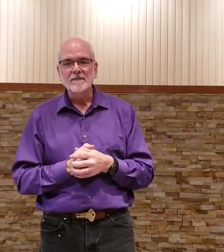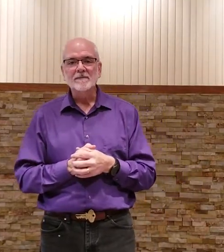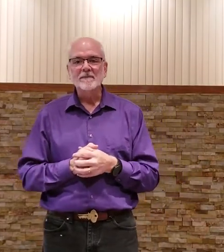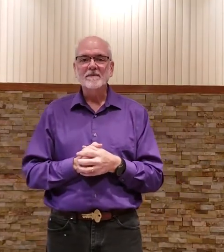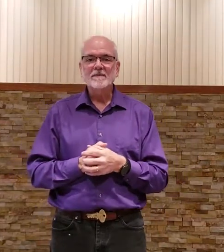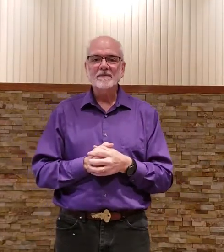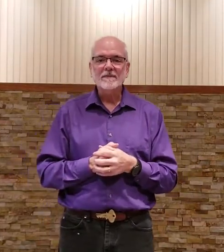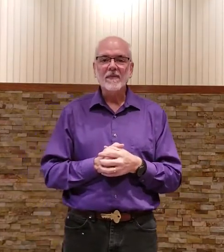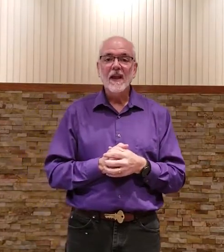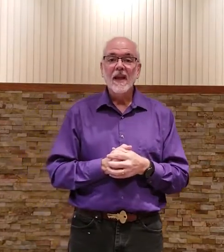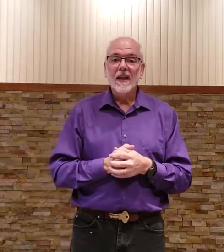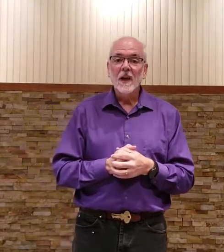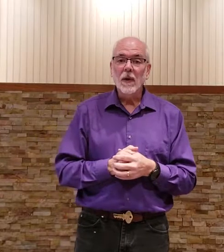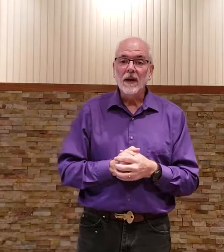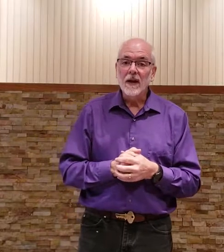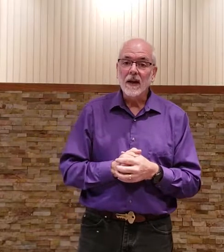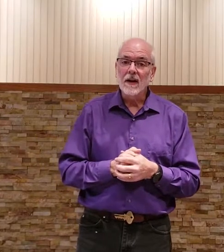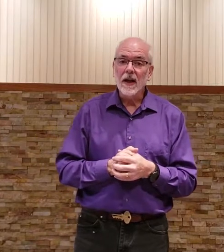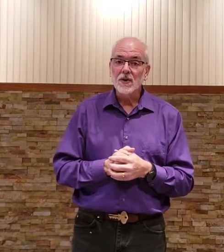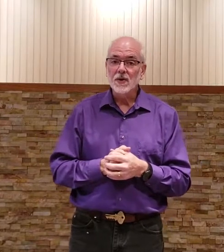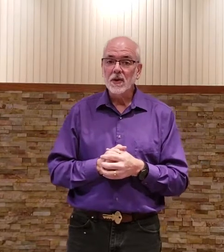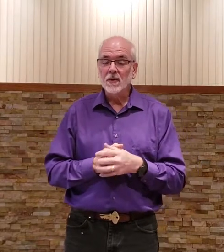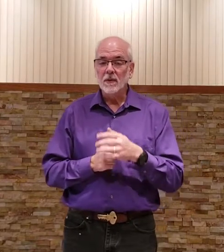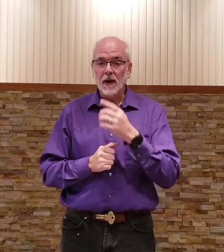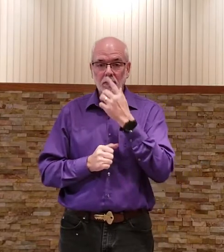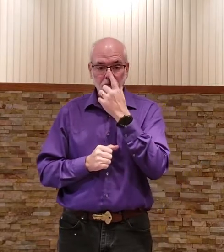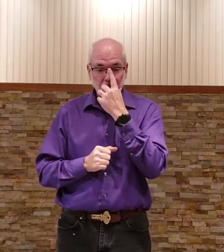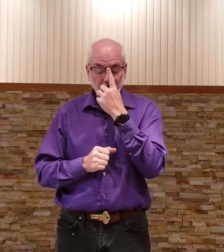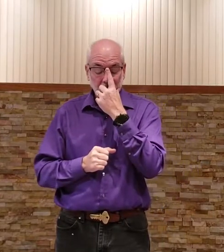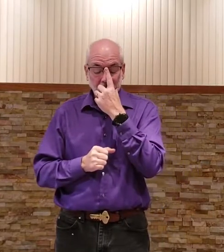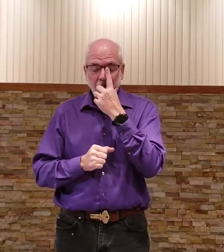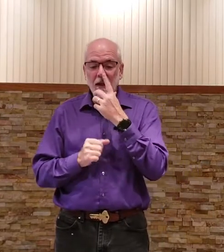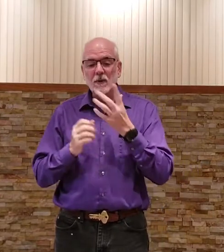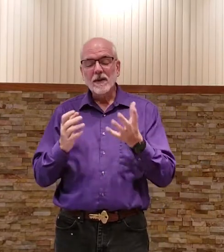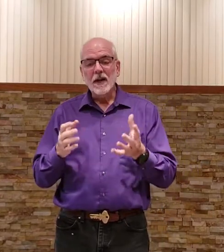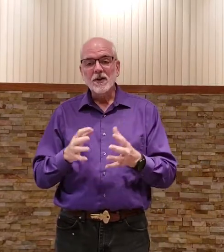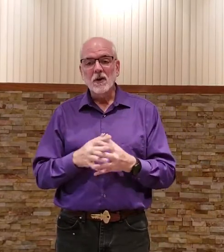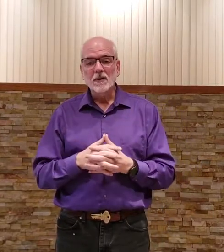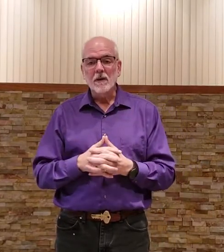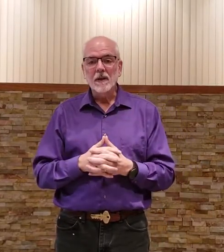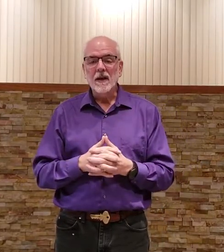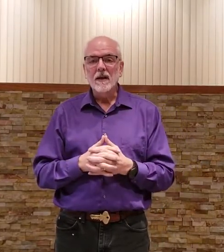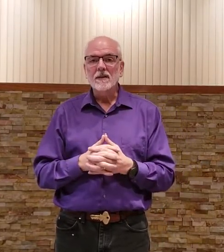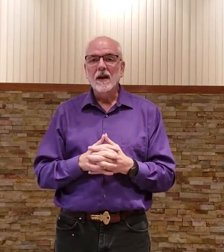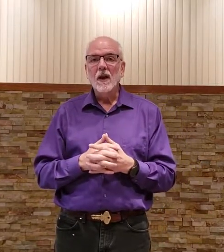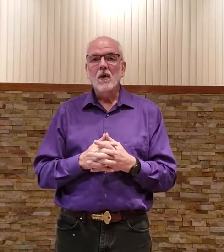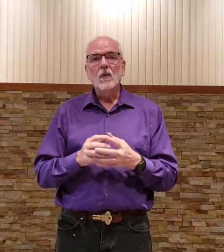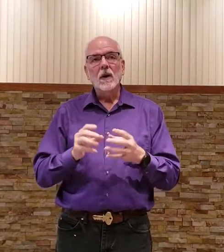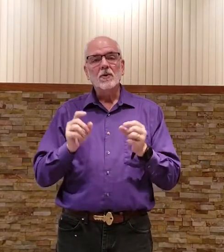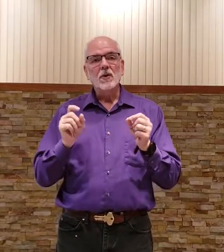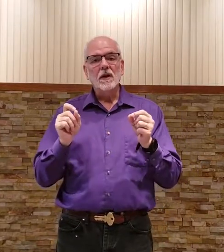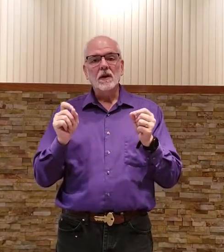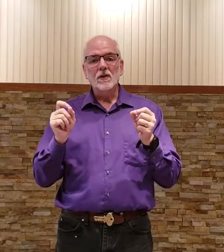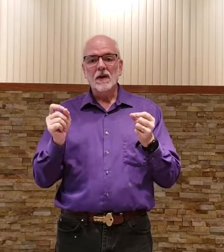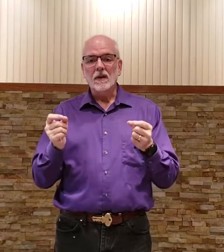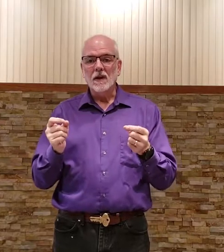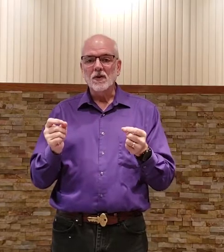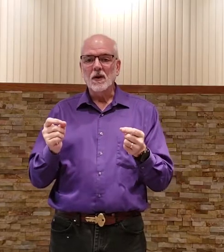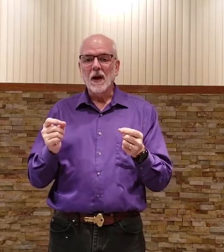anyway the international children's bible now the reason i chose it because when i'm choosing a translation i